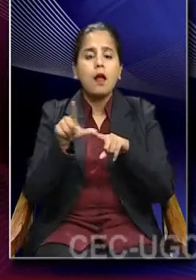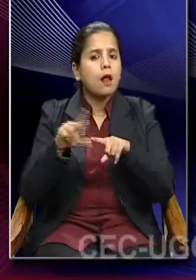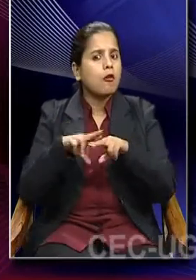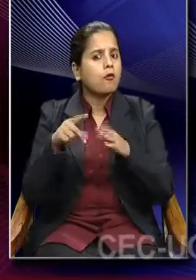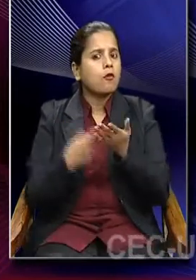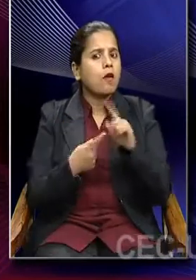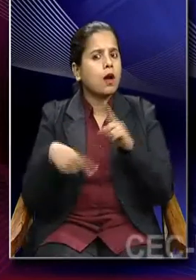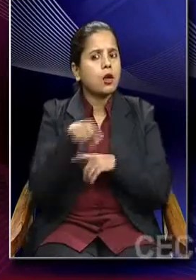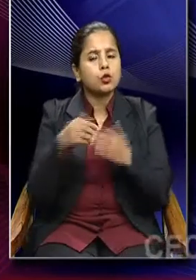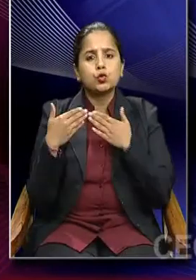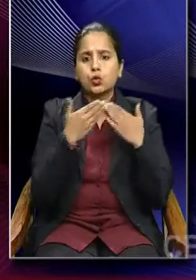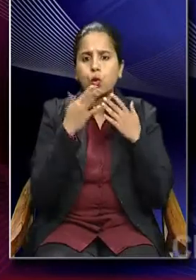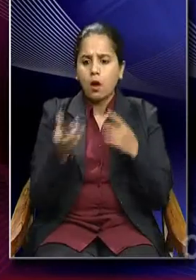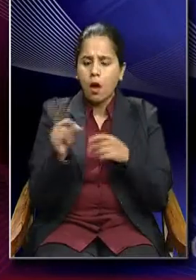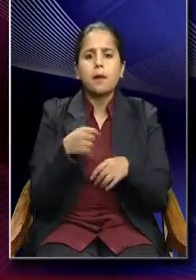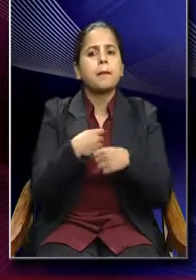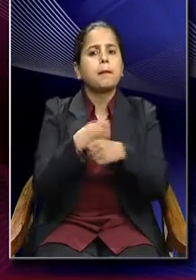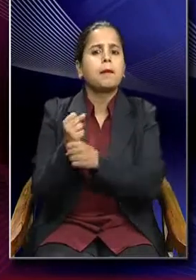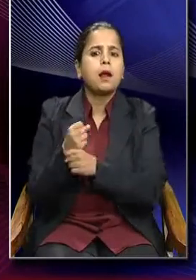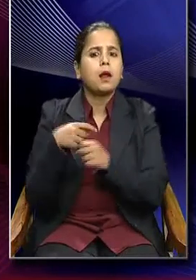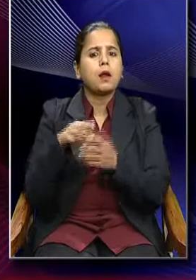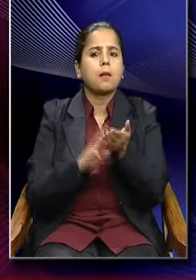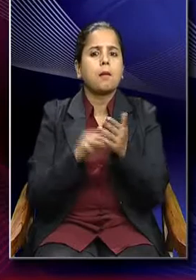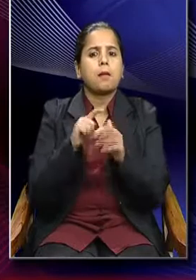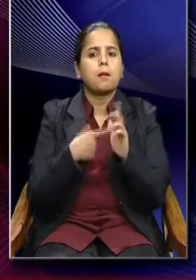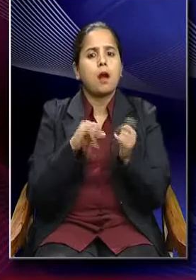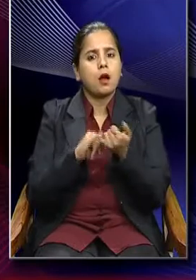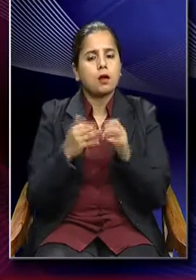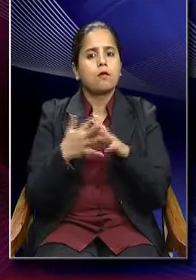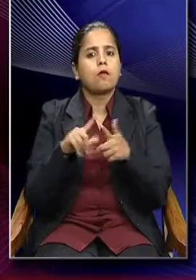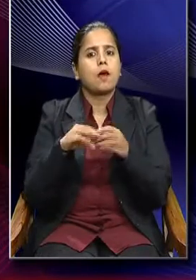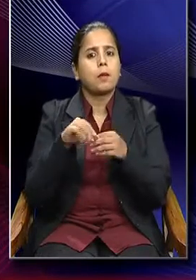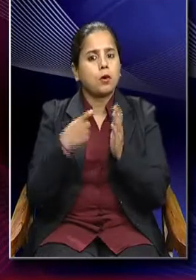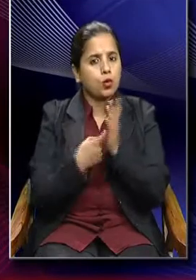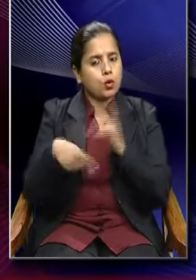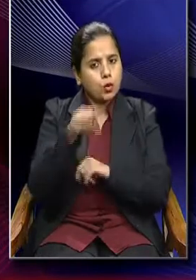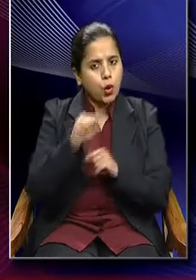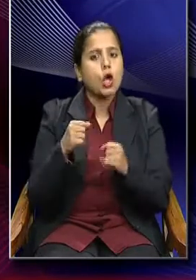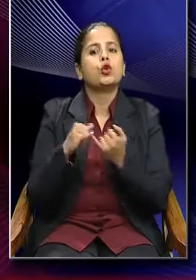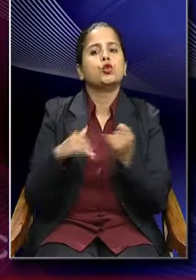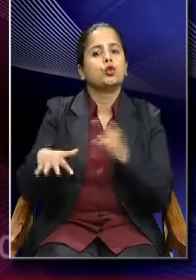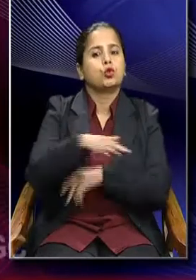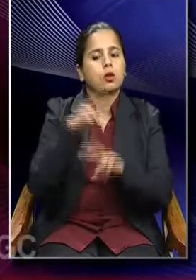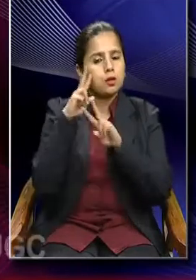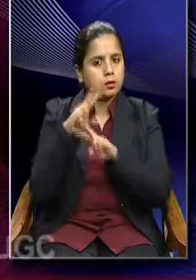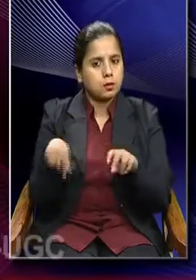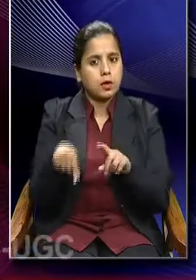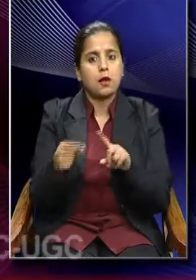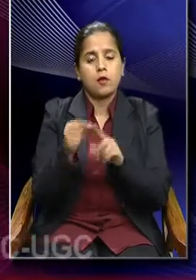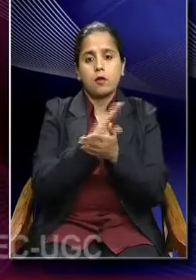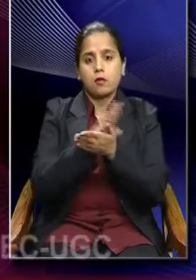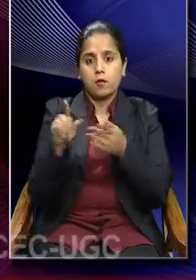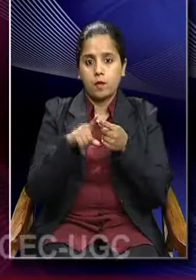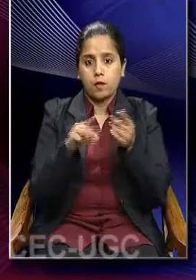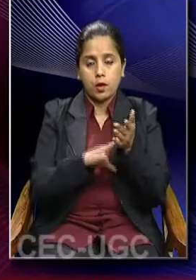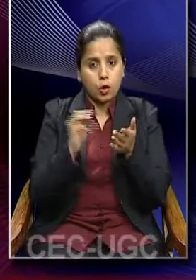phenomenological reconstruction of Marx-Weber's Worcester-Henst sociology. So, phenomenology is another